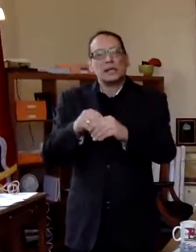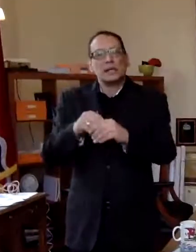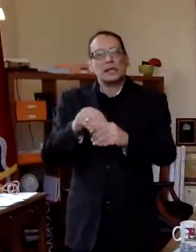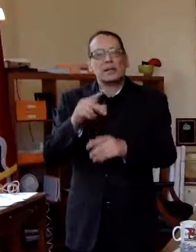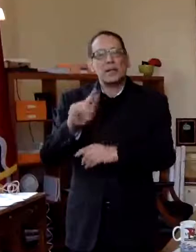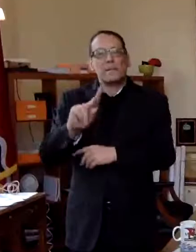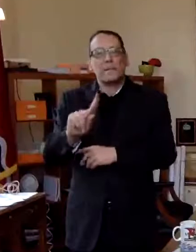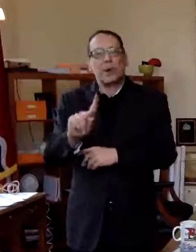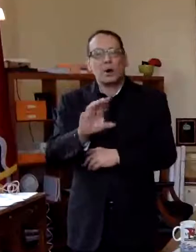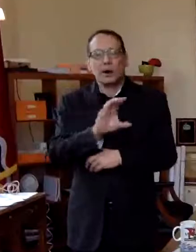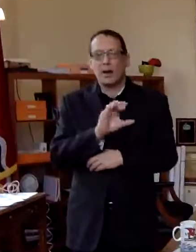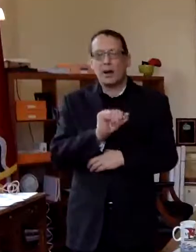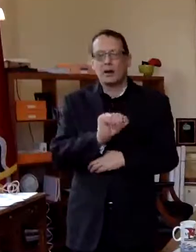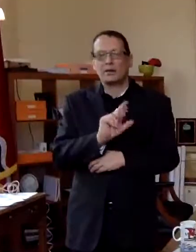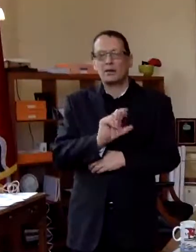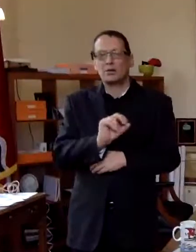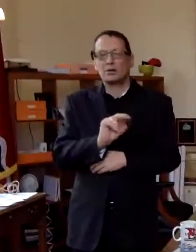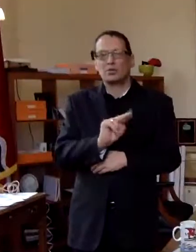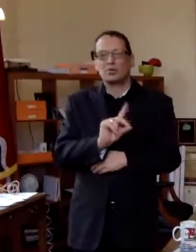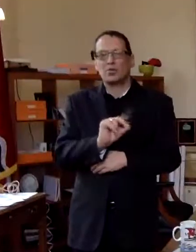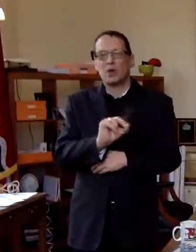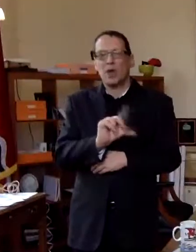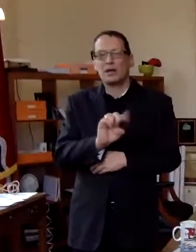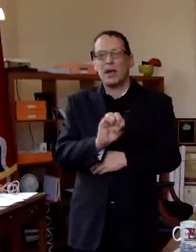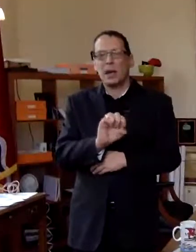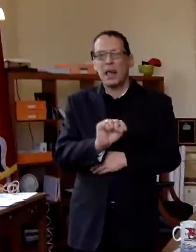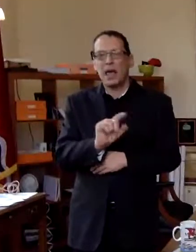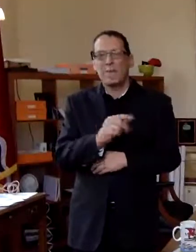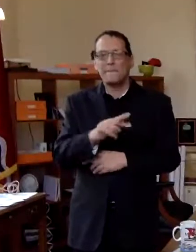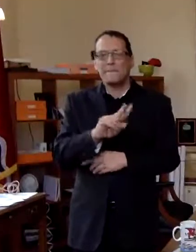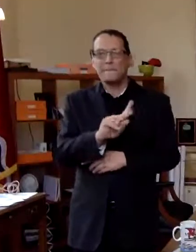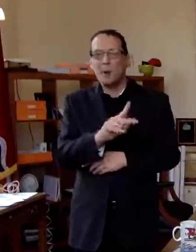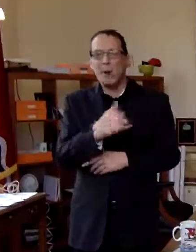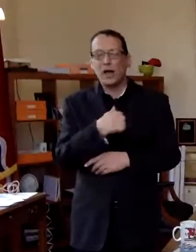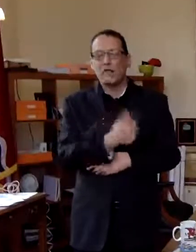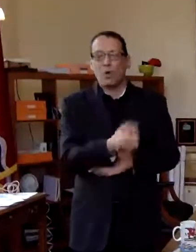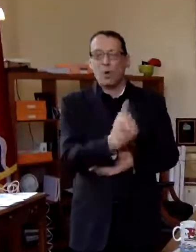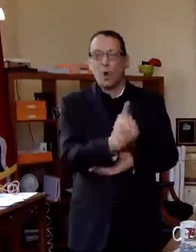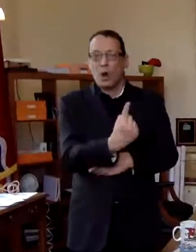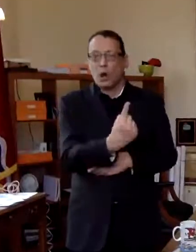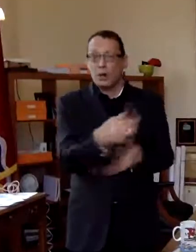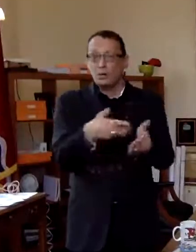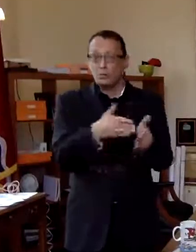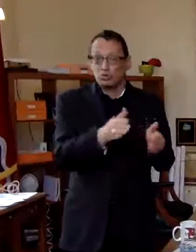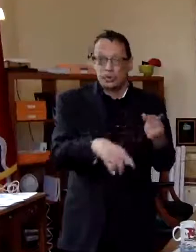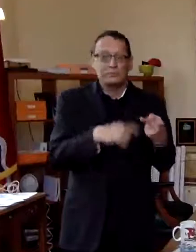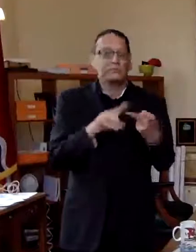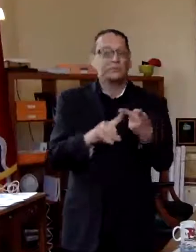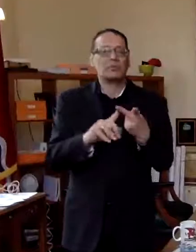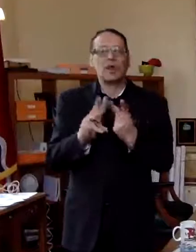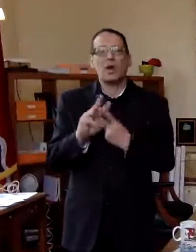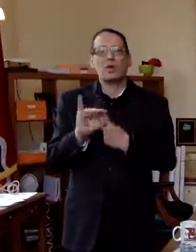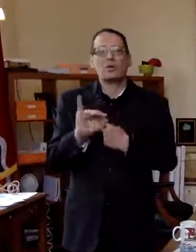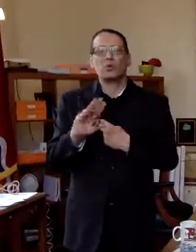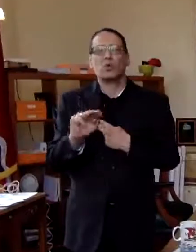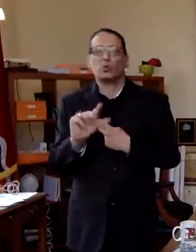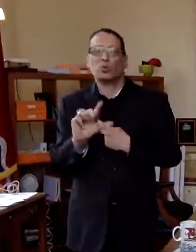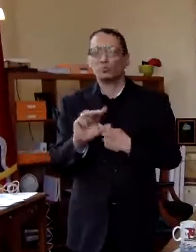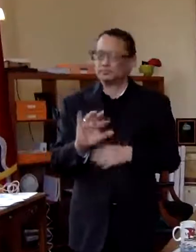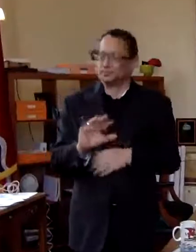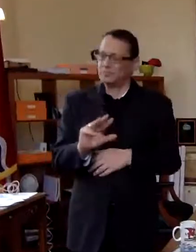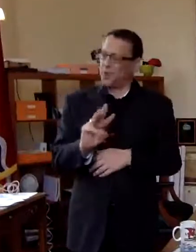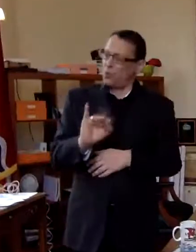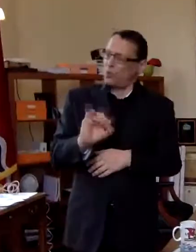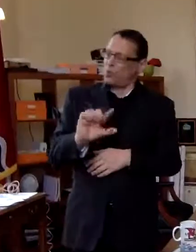park has one street that's still open uh the other major parks uh wilmore uh o'falon